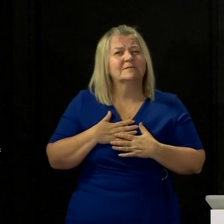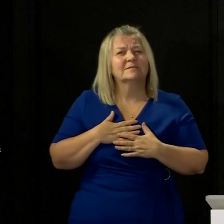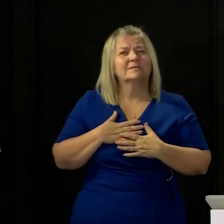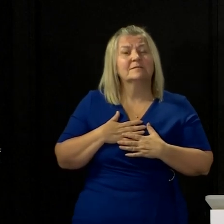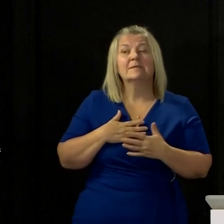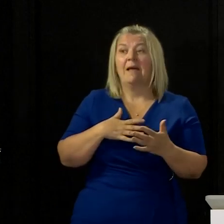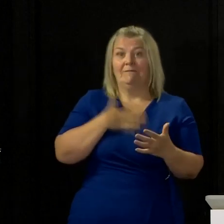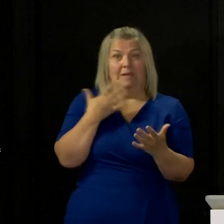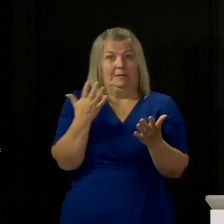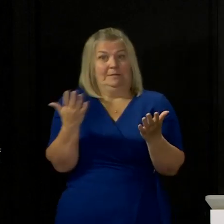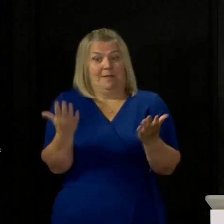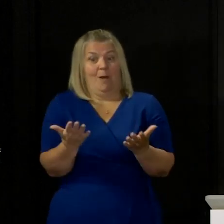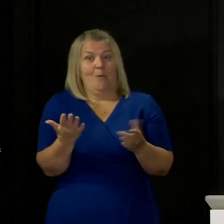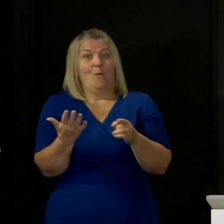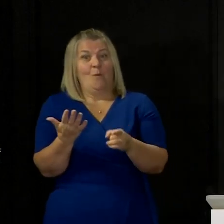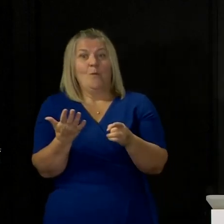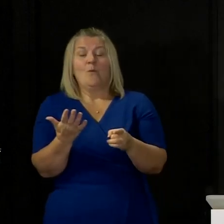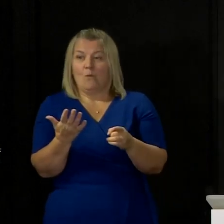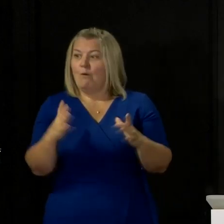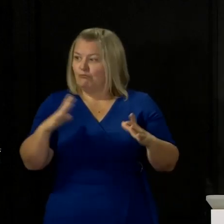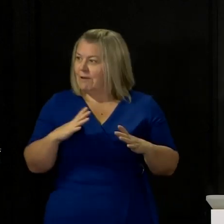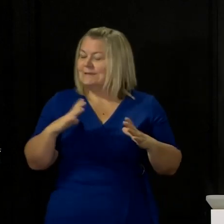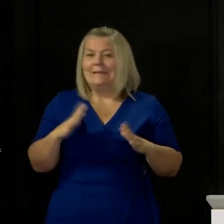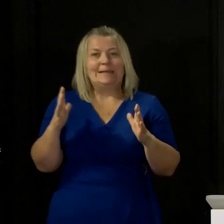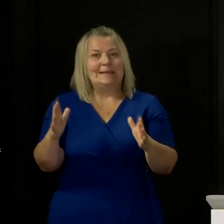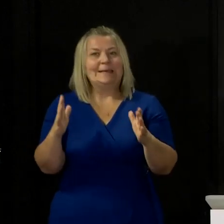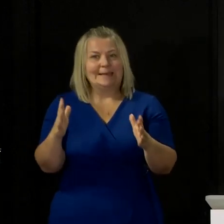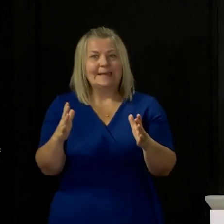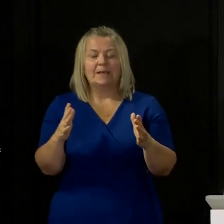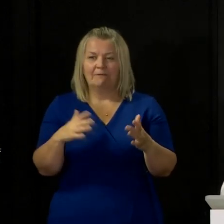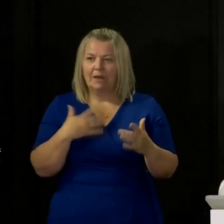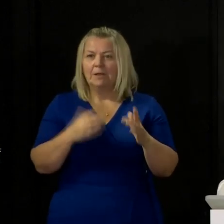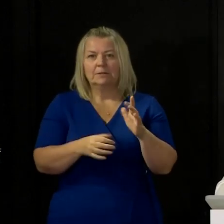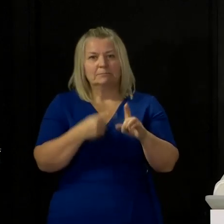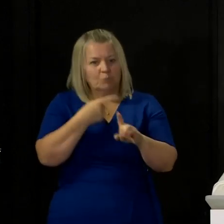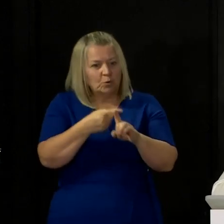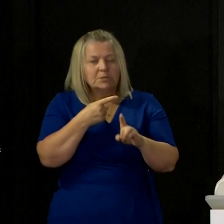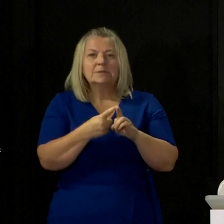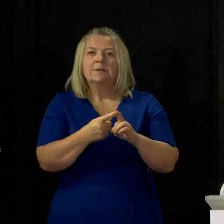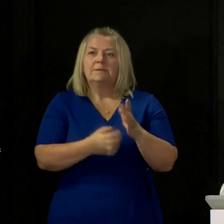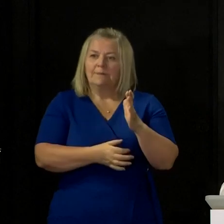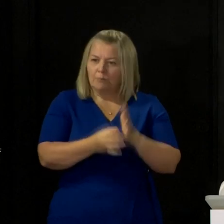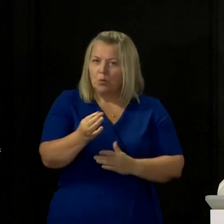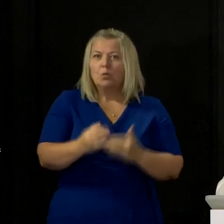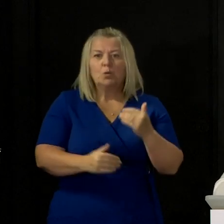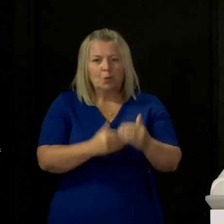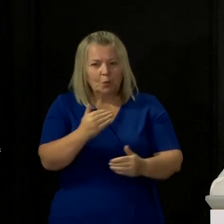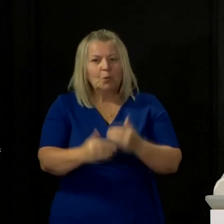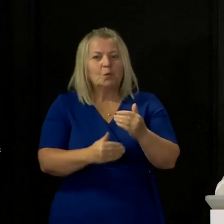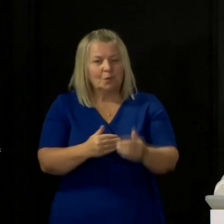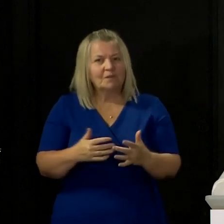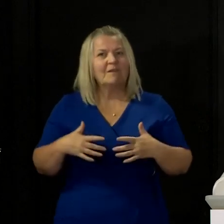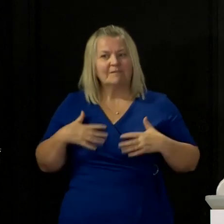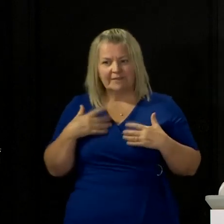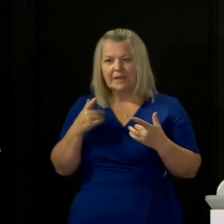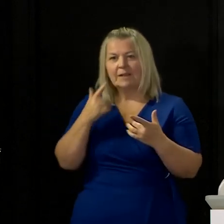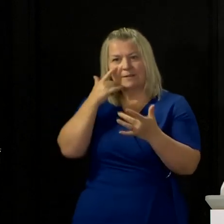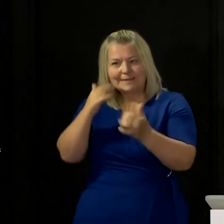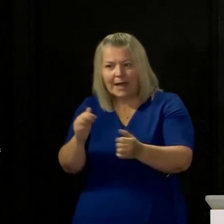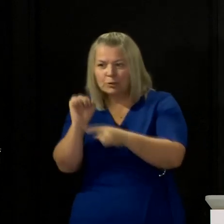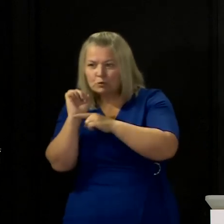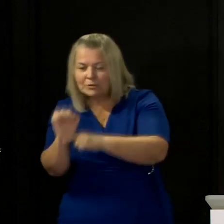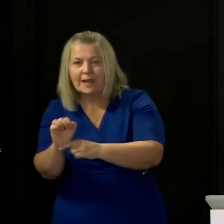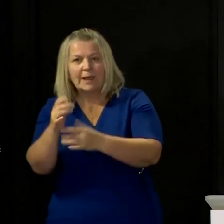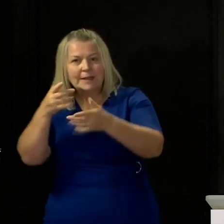top of it, and as we get on top of it through these other means, we're also having our test and protect system bed down and